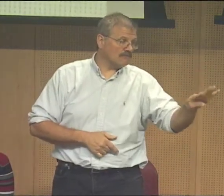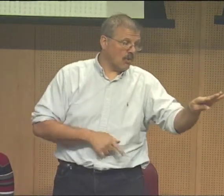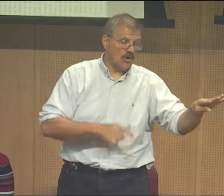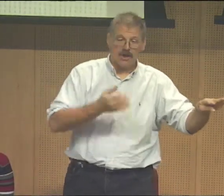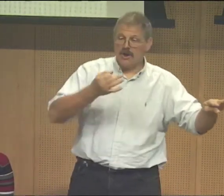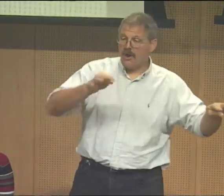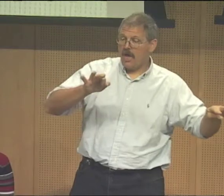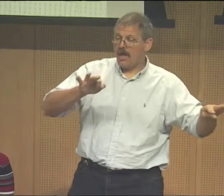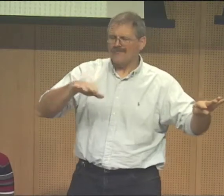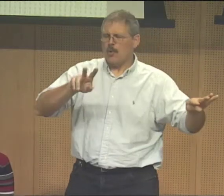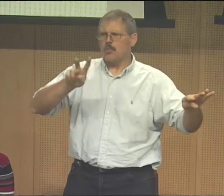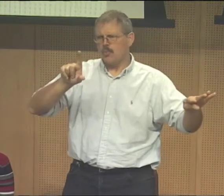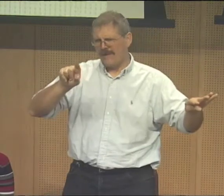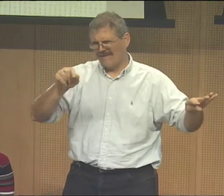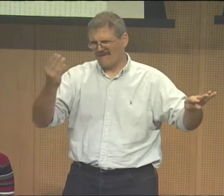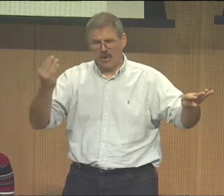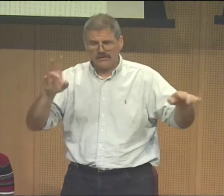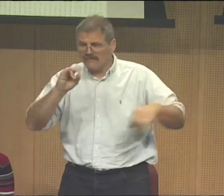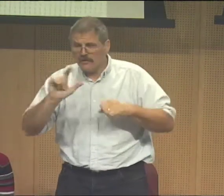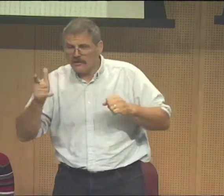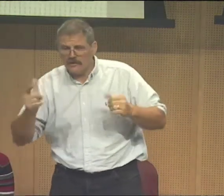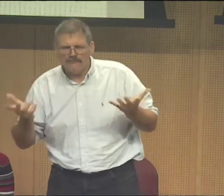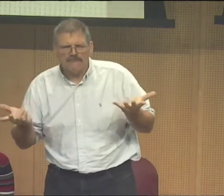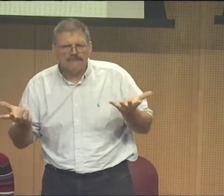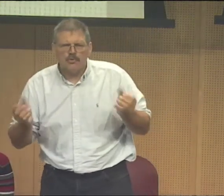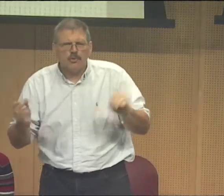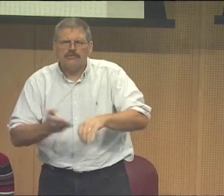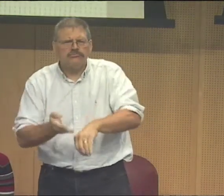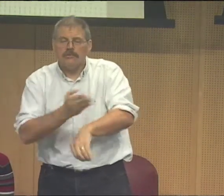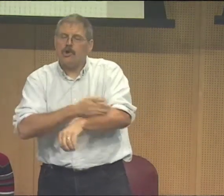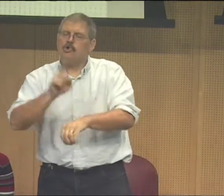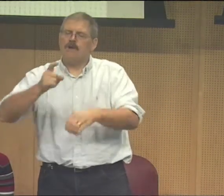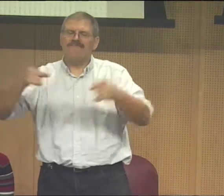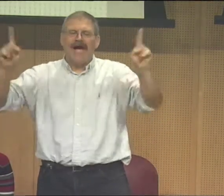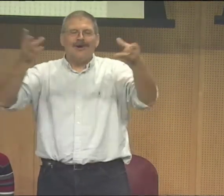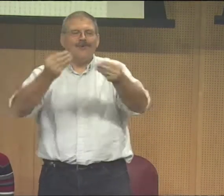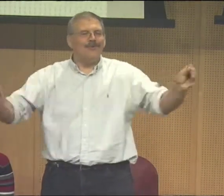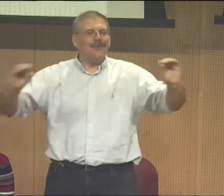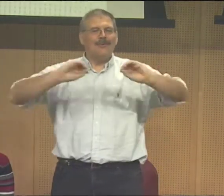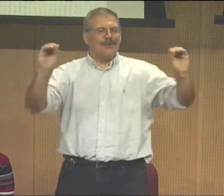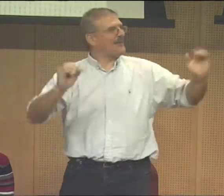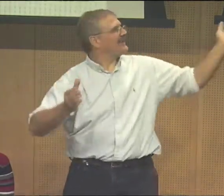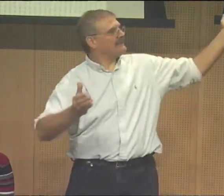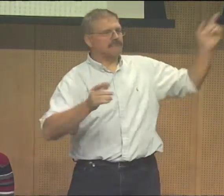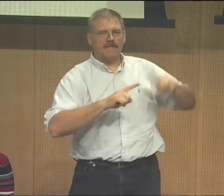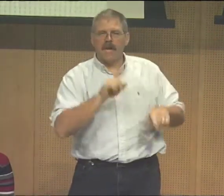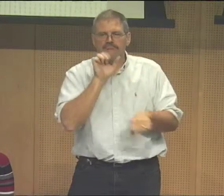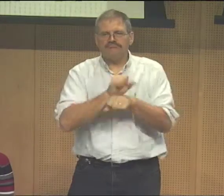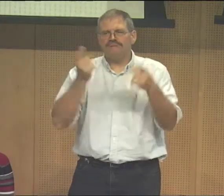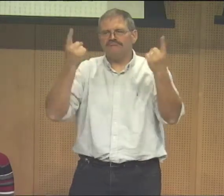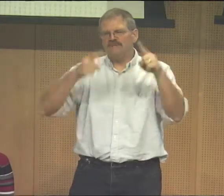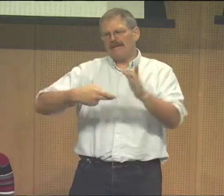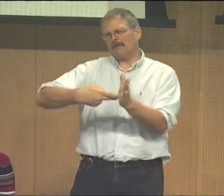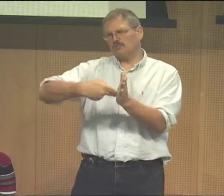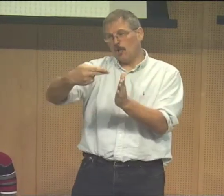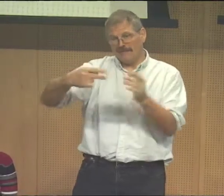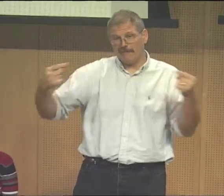1944 to 2014, there's been no improvement in the education of deaf. We're back to where we were before.